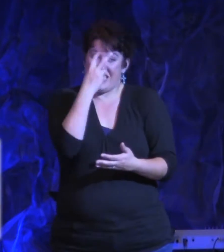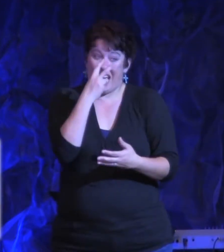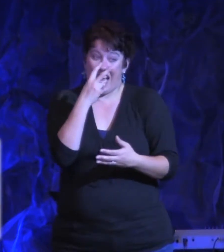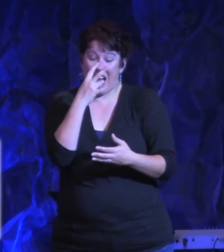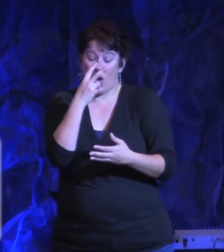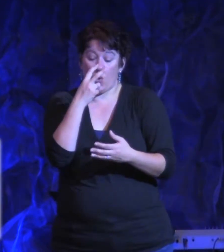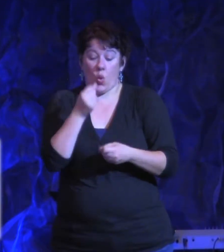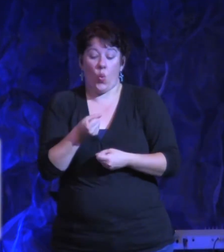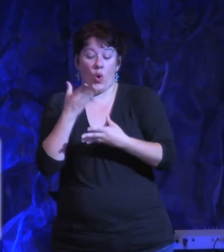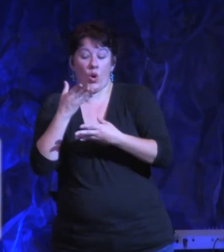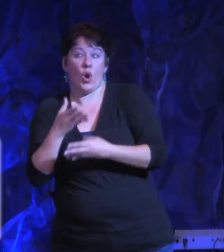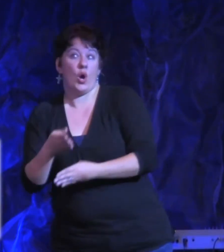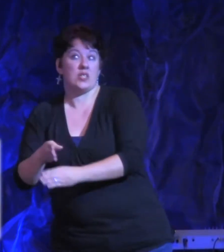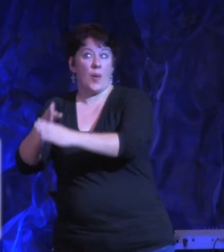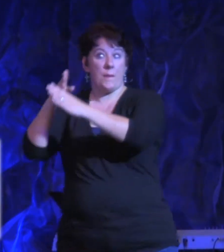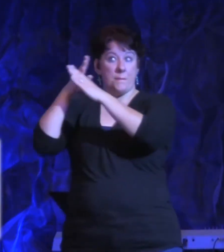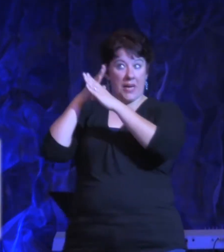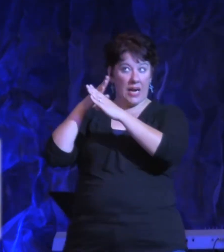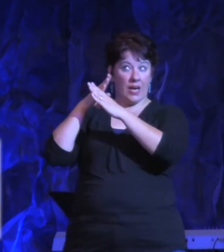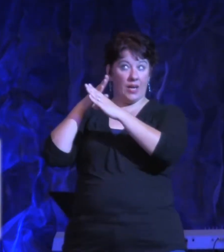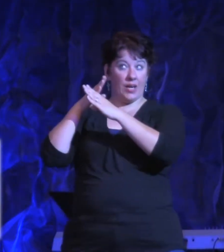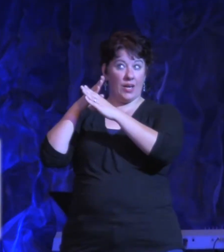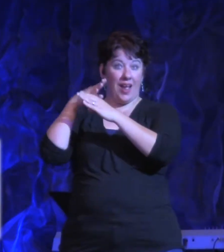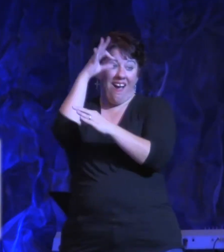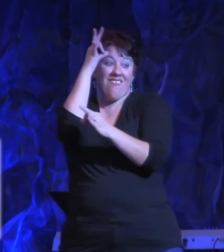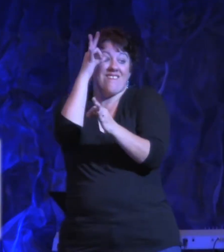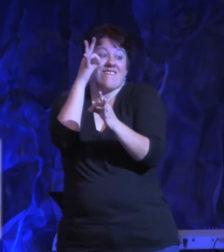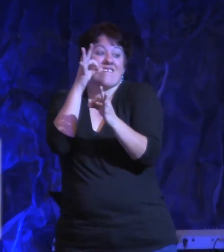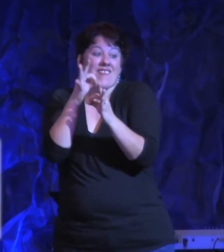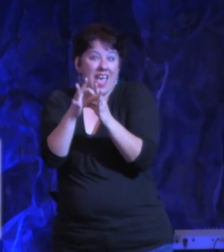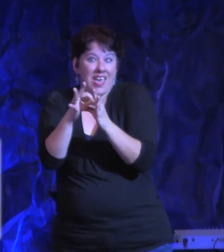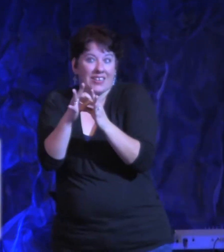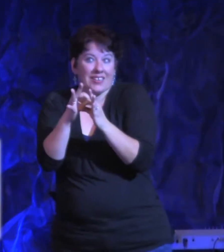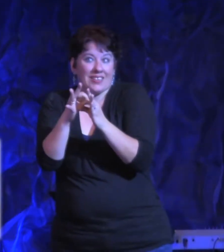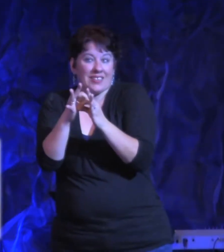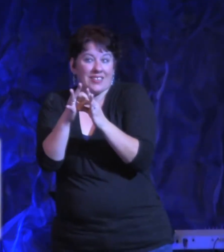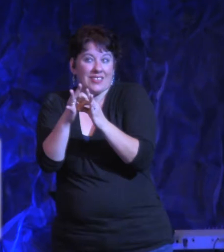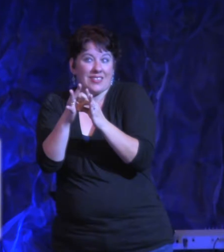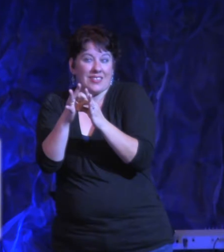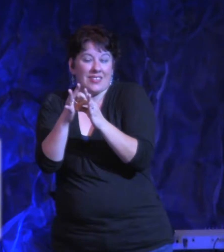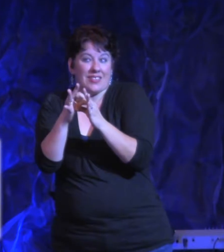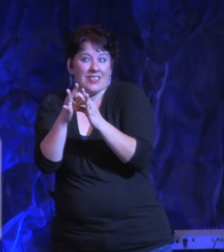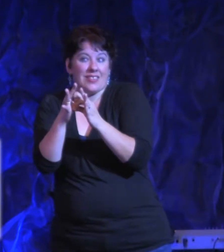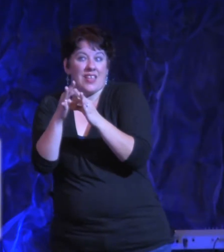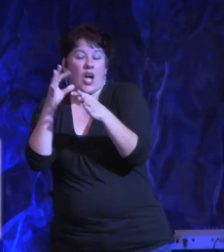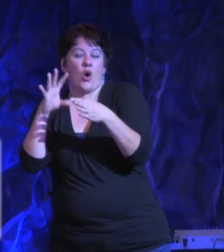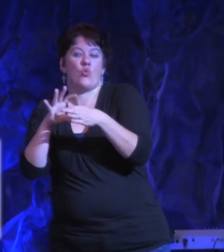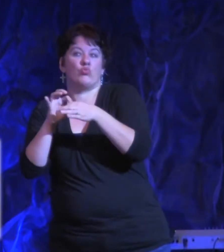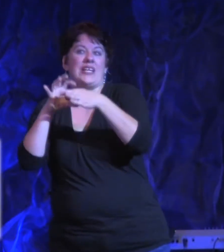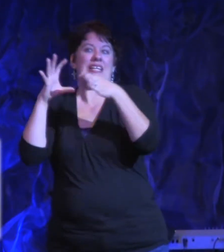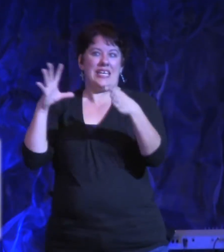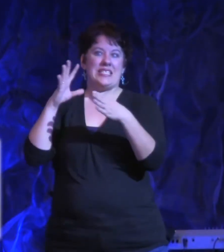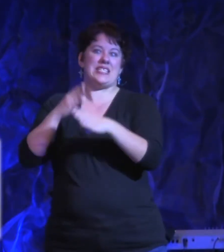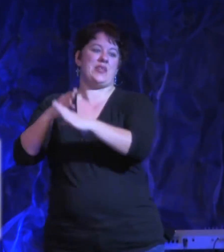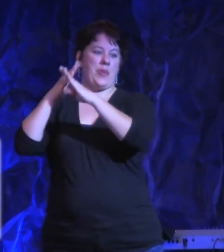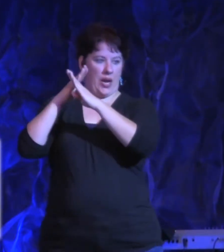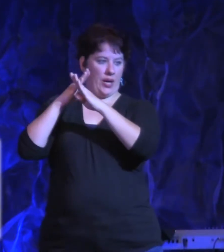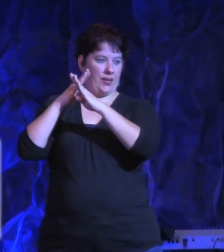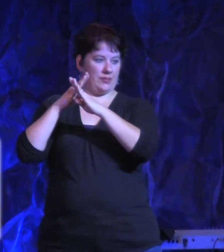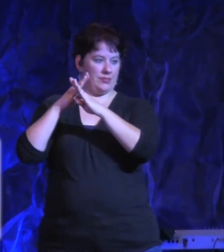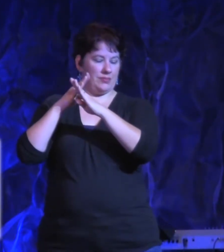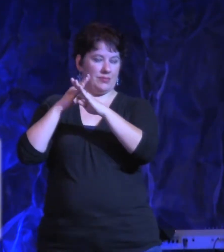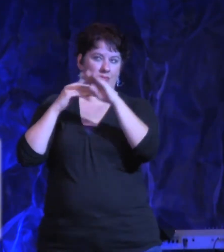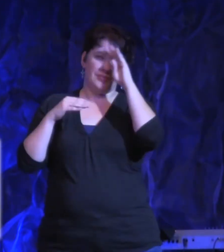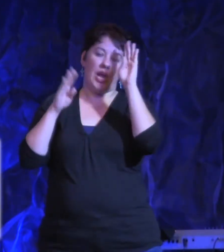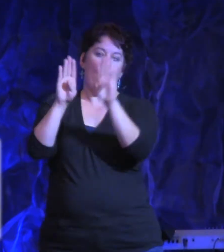and allows you to experience the breakthrough. Faith increases your chance for breakthrough. In Mark chapter